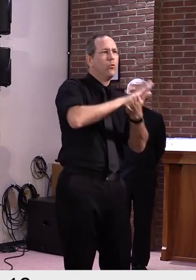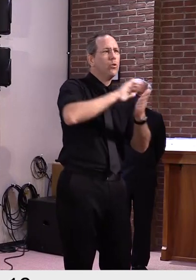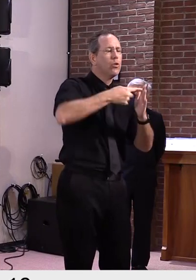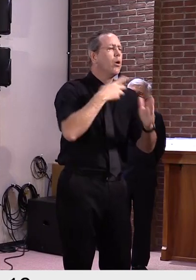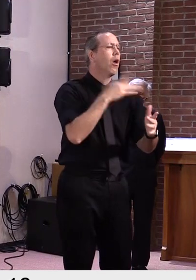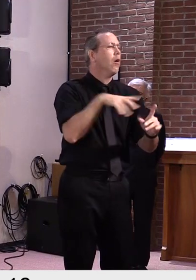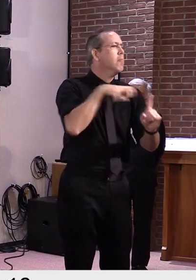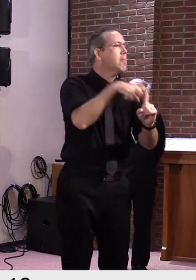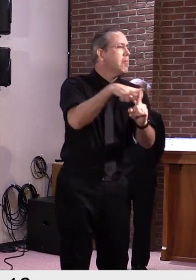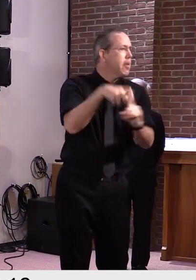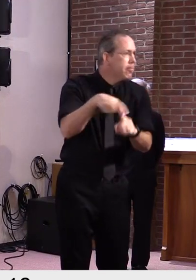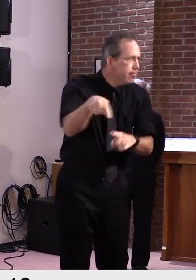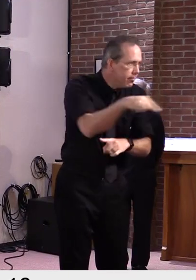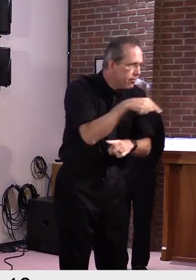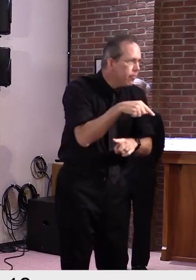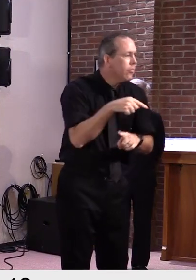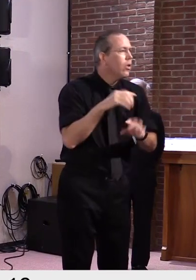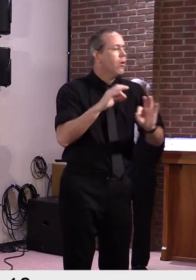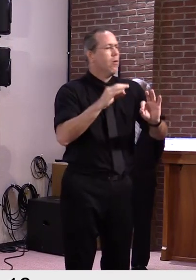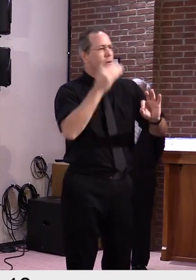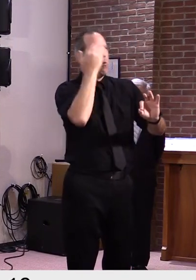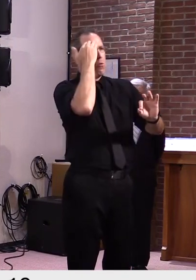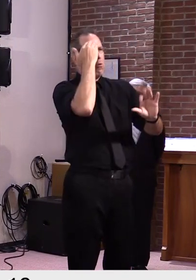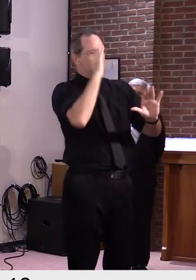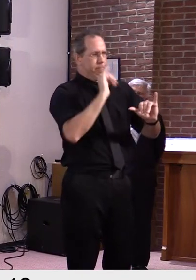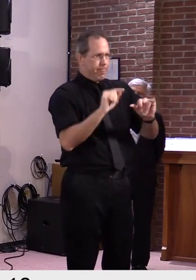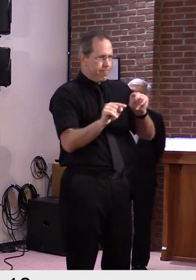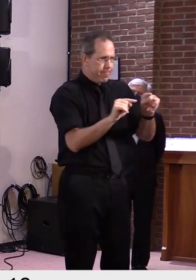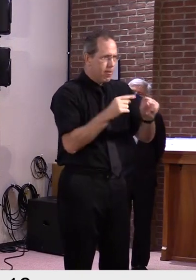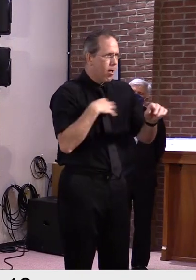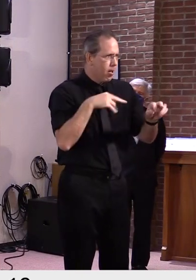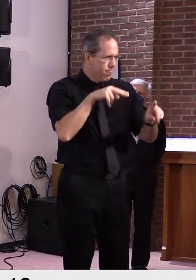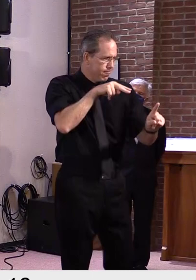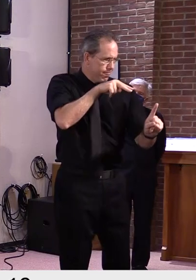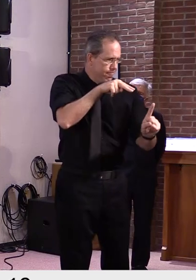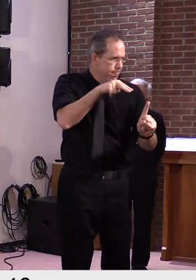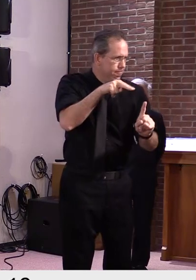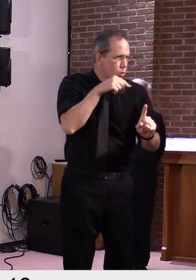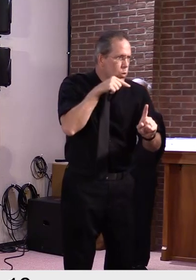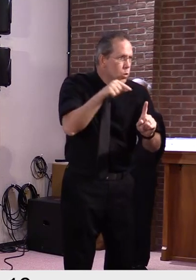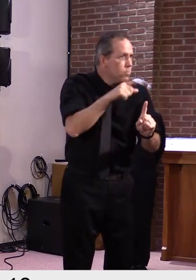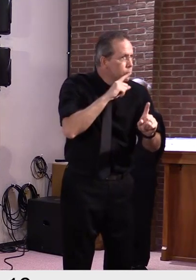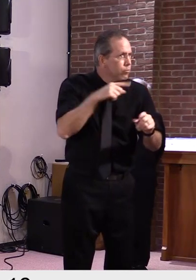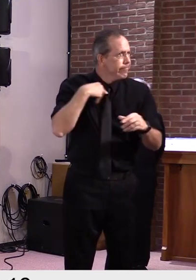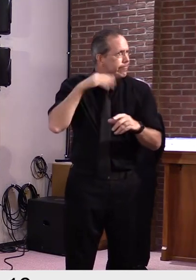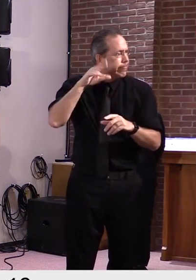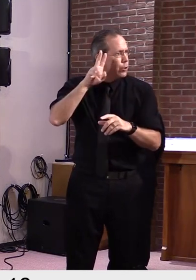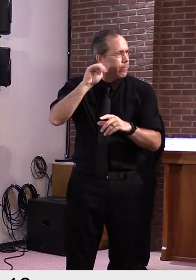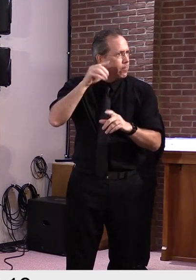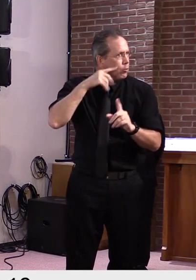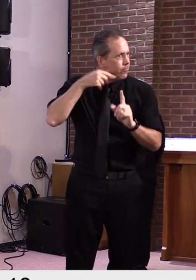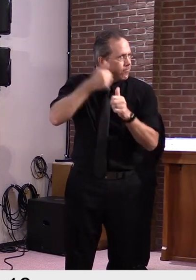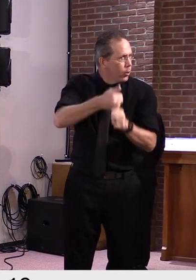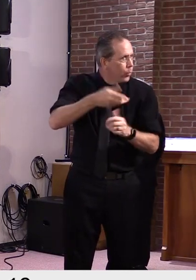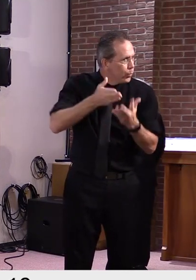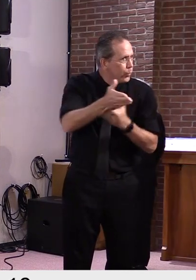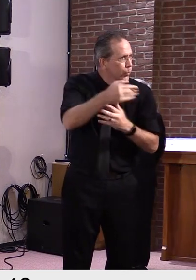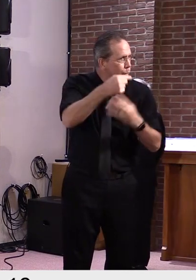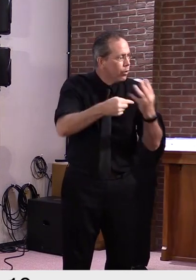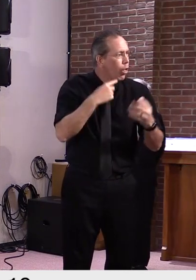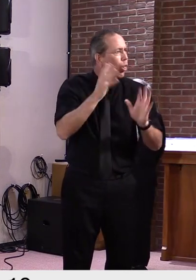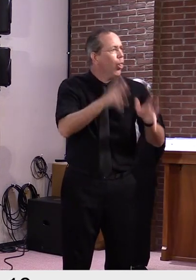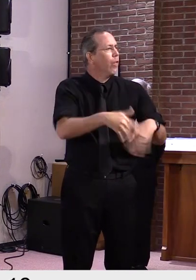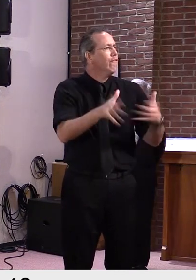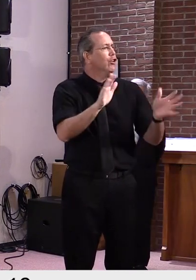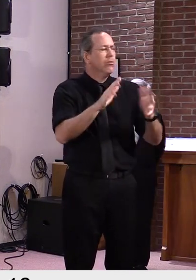said they would do. But that's why giving this more flexibility to the mayor